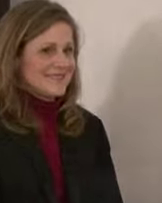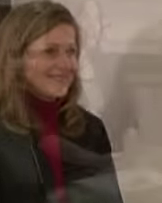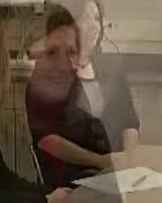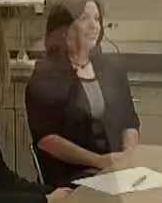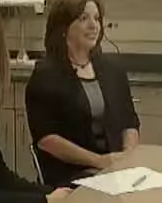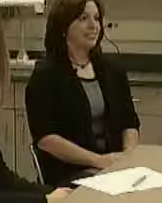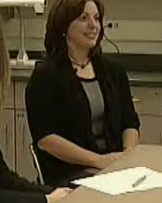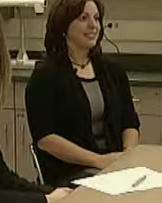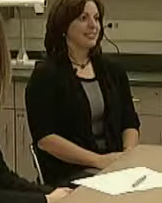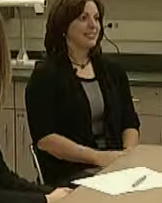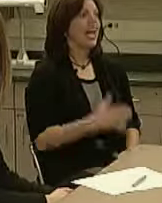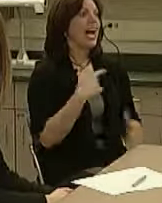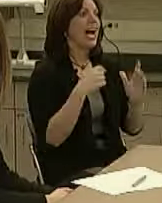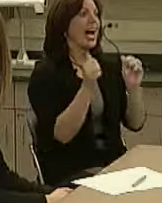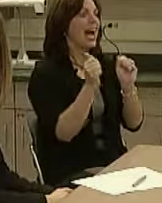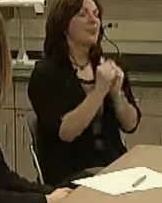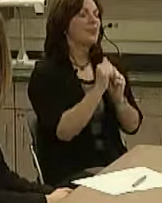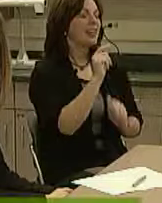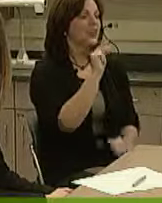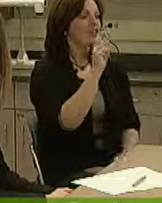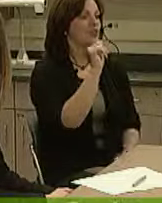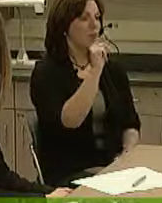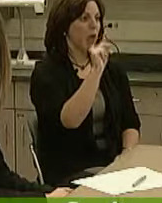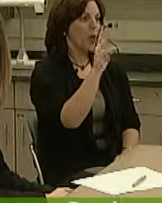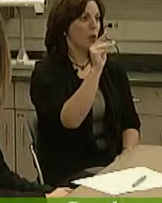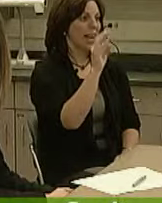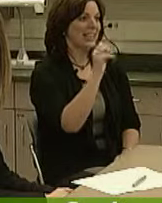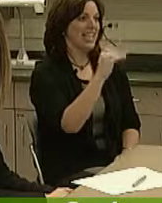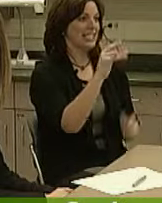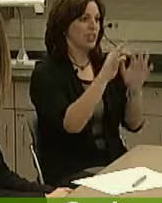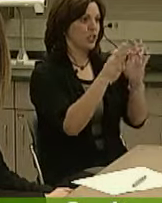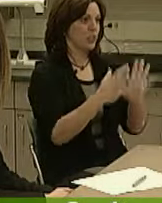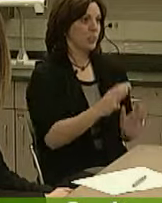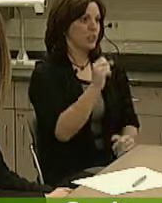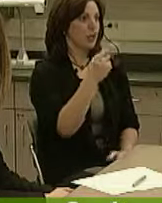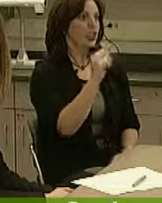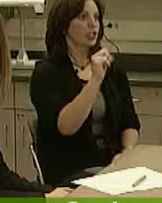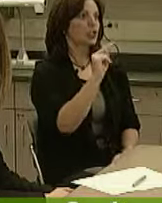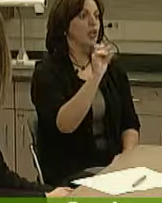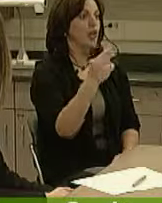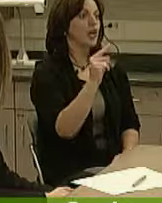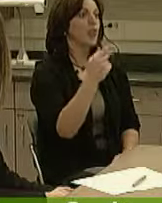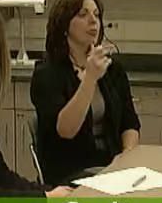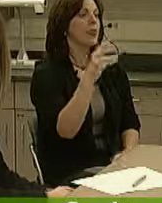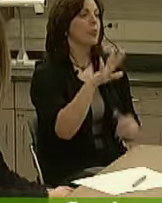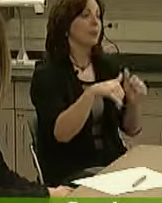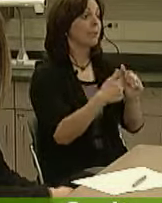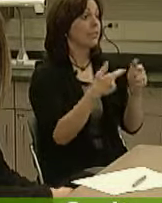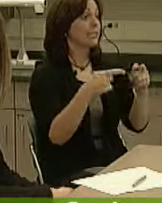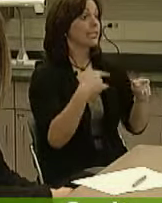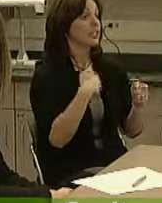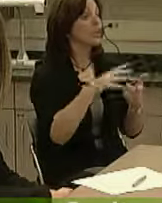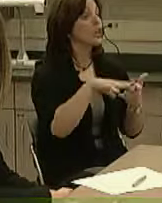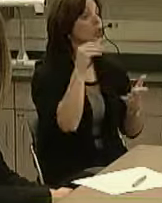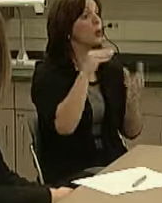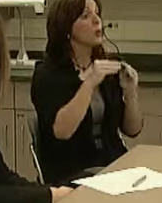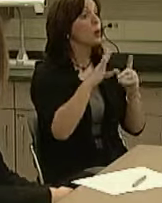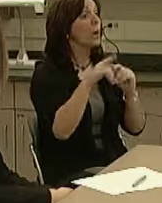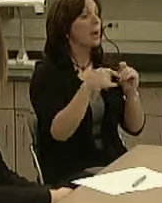I'm with Trent Wade and his interpreter, Shawna Thelen, behind the scenes, and we're going to learn more about American Sign Language.